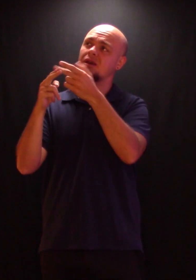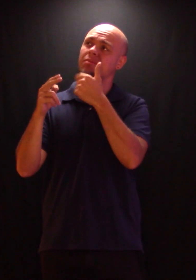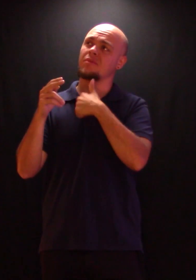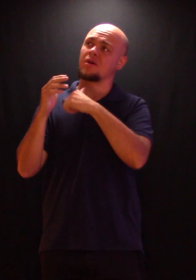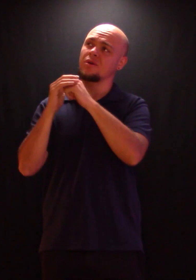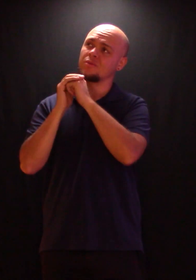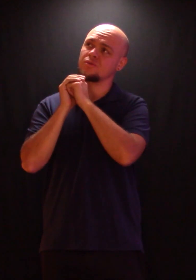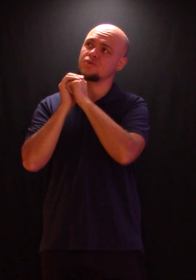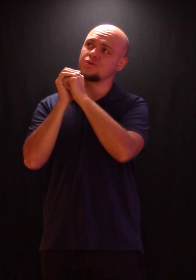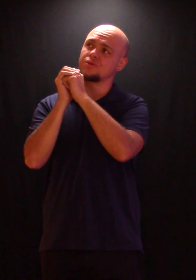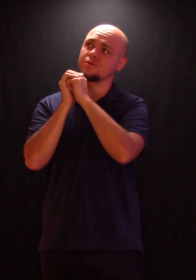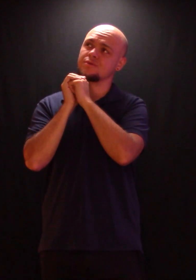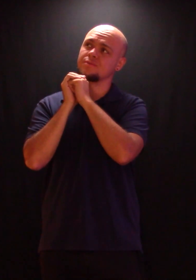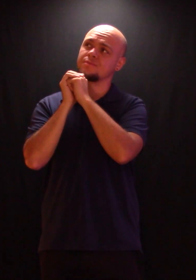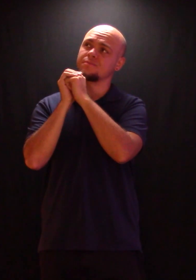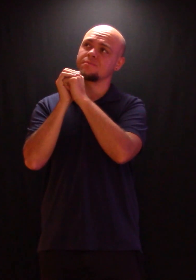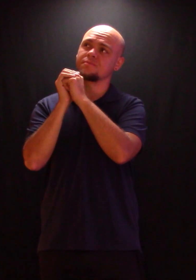holy name